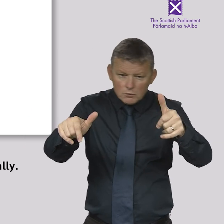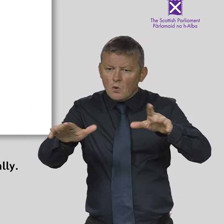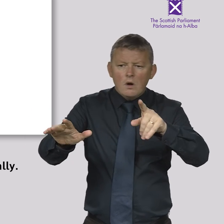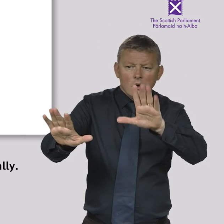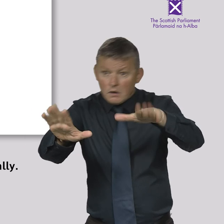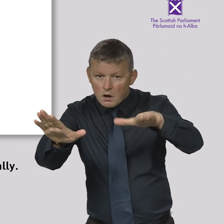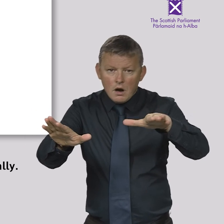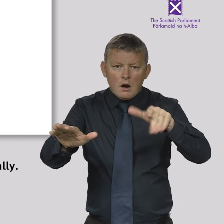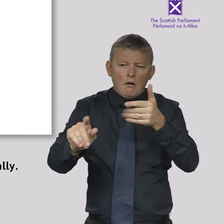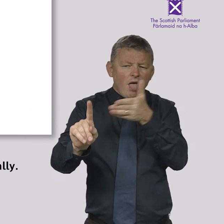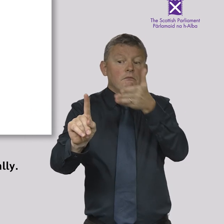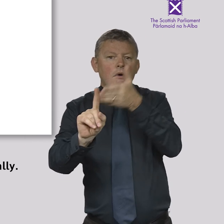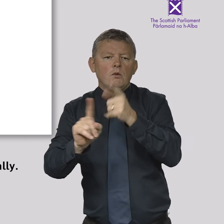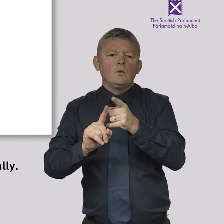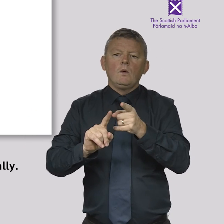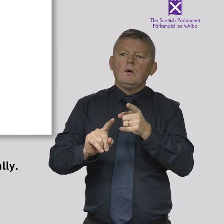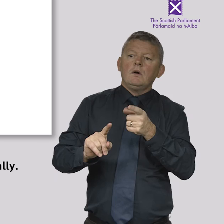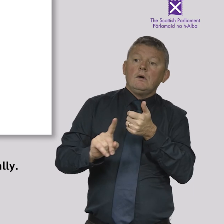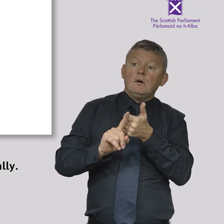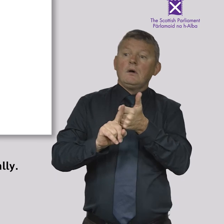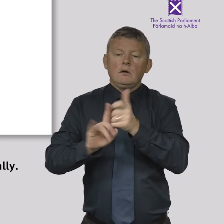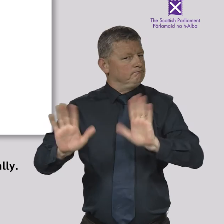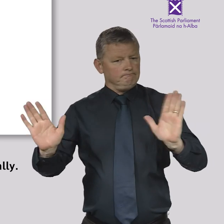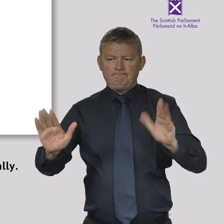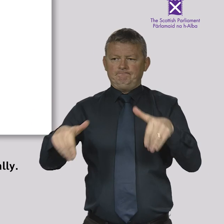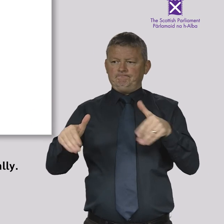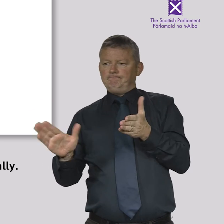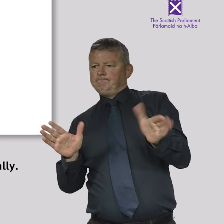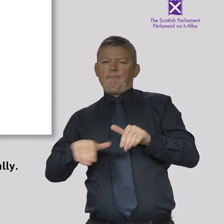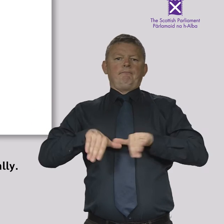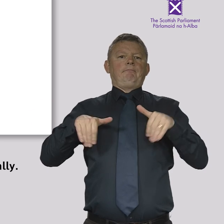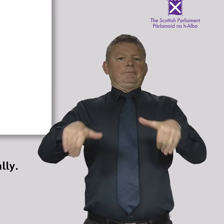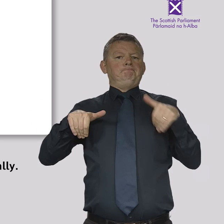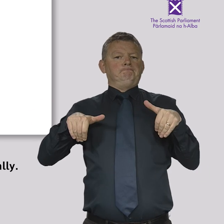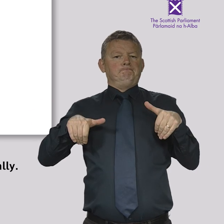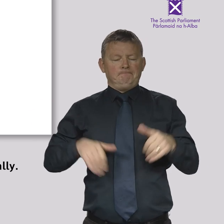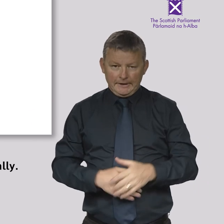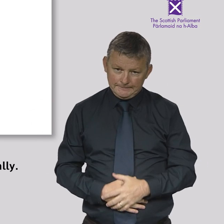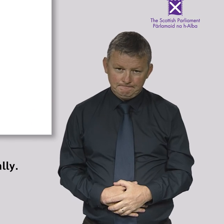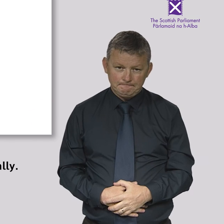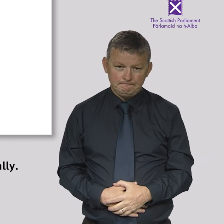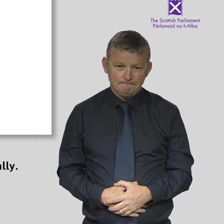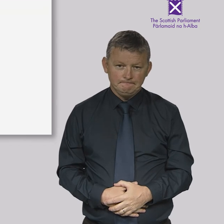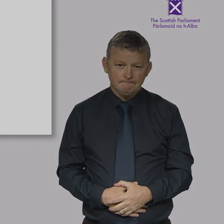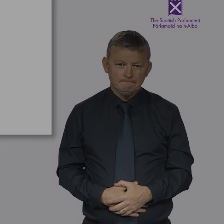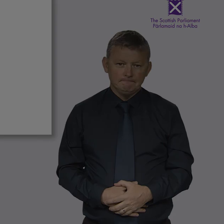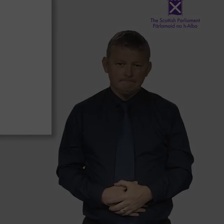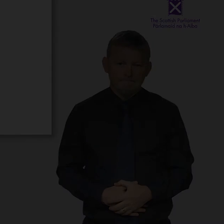chairing meetings, the presiding officers must act impartially. The presiding officer must